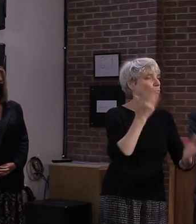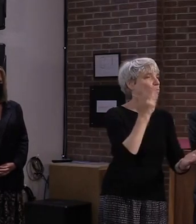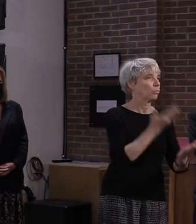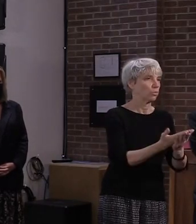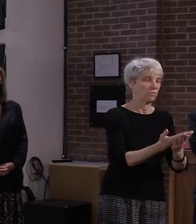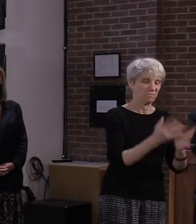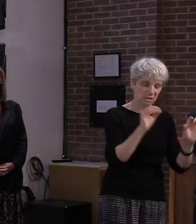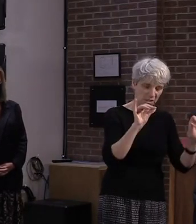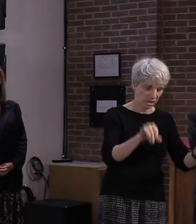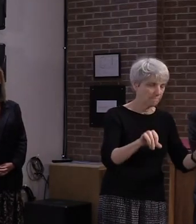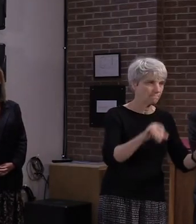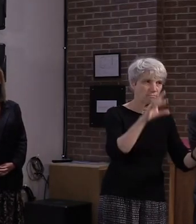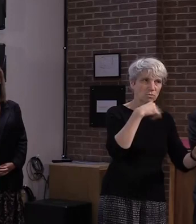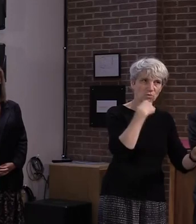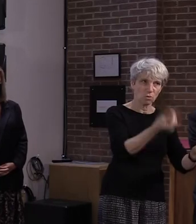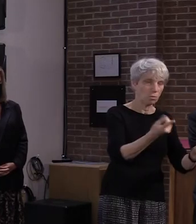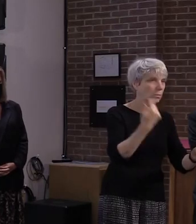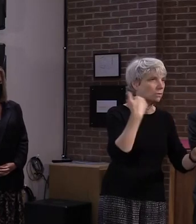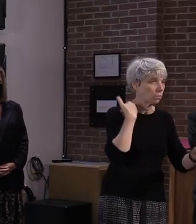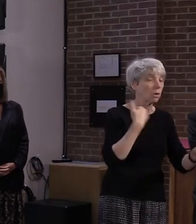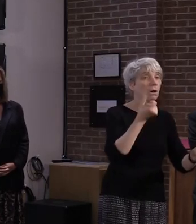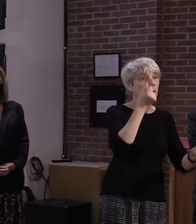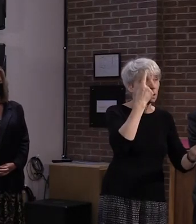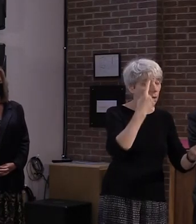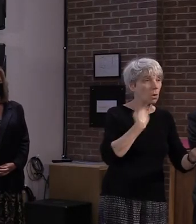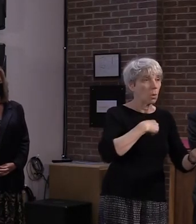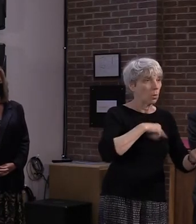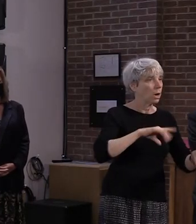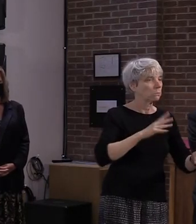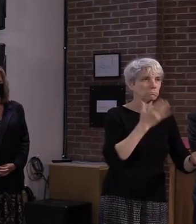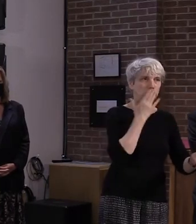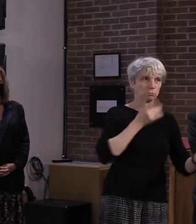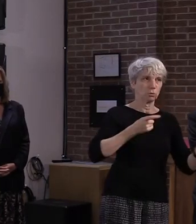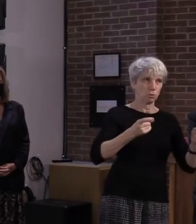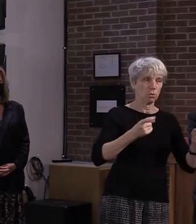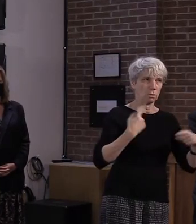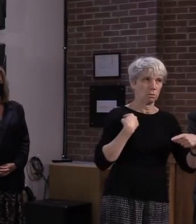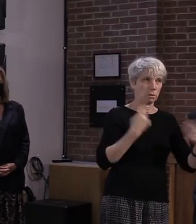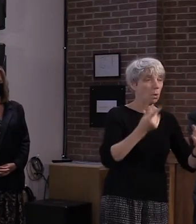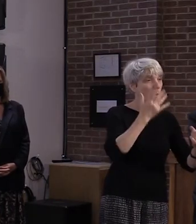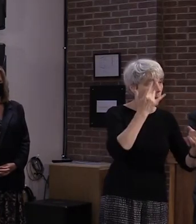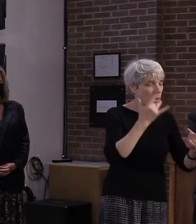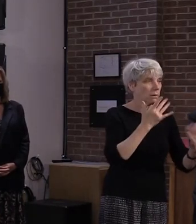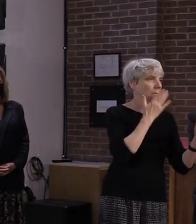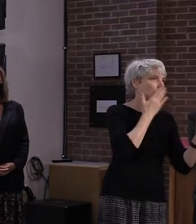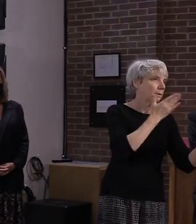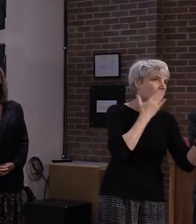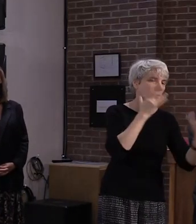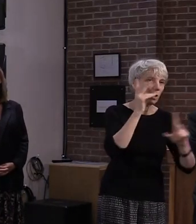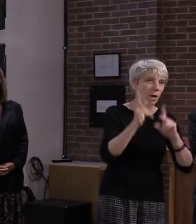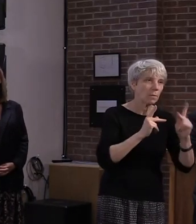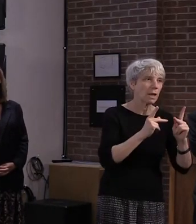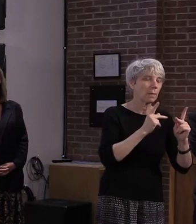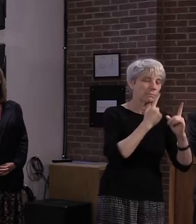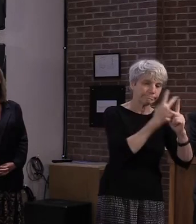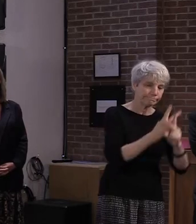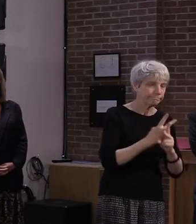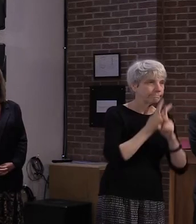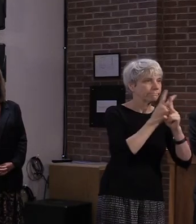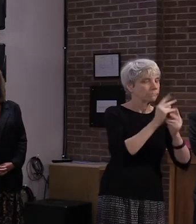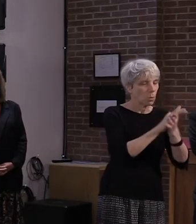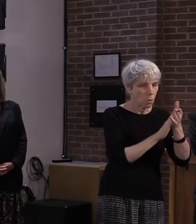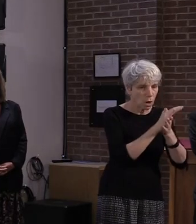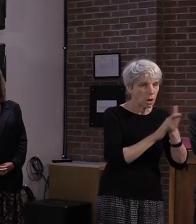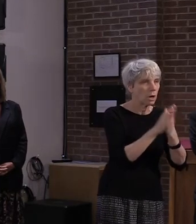gains continue, thanks in large part to the efforts people are taking to protect themselves and others, the virus